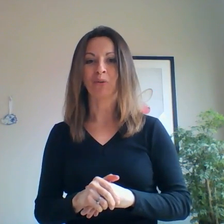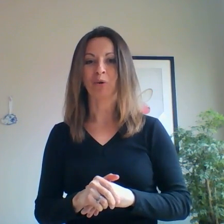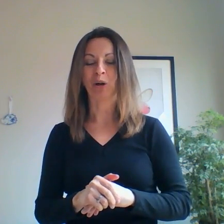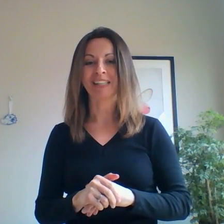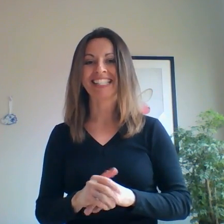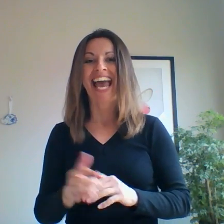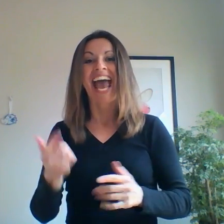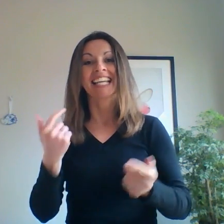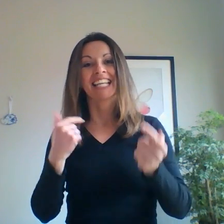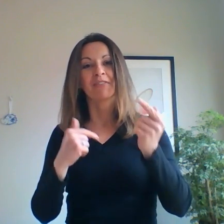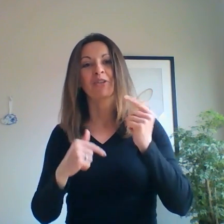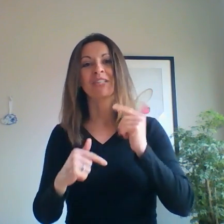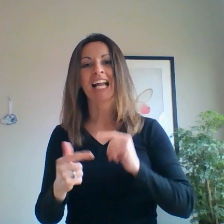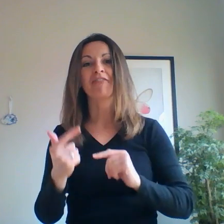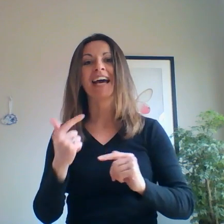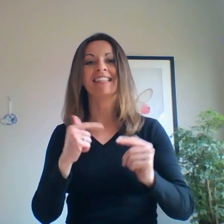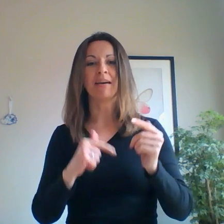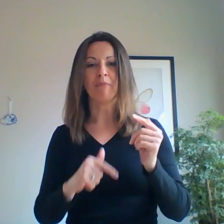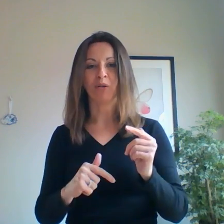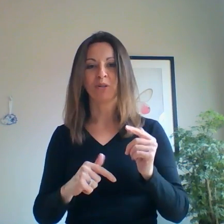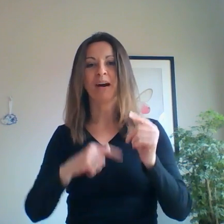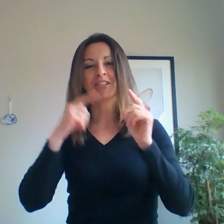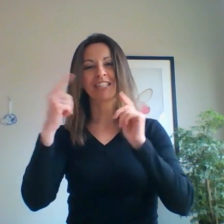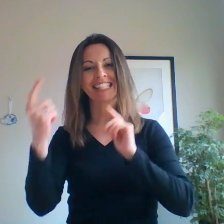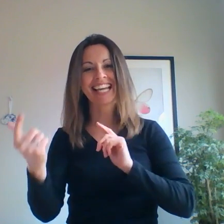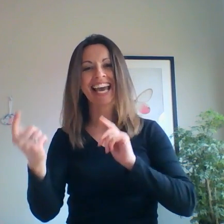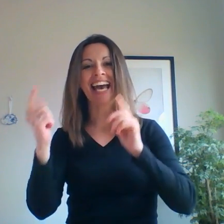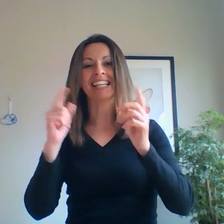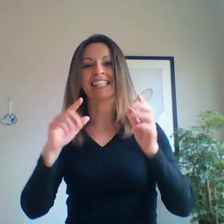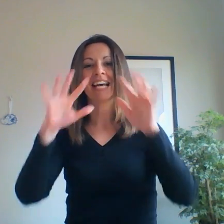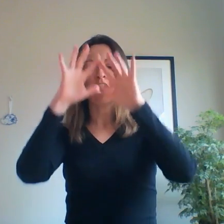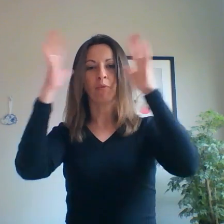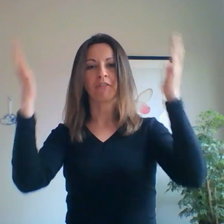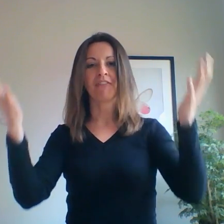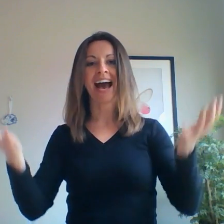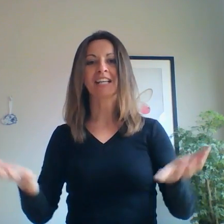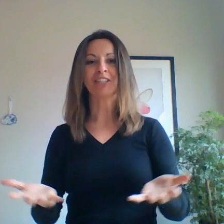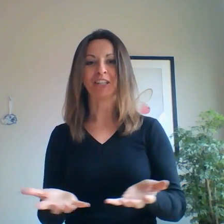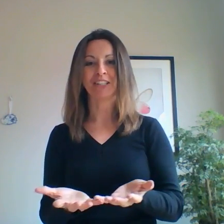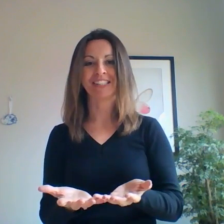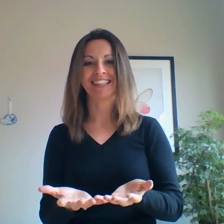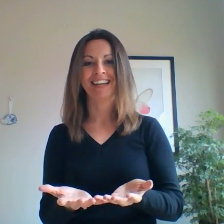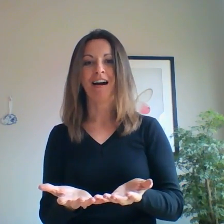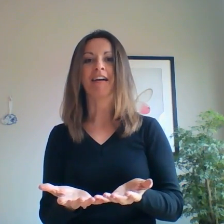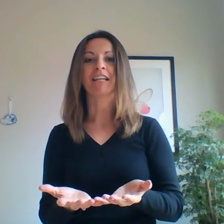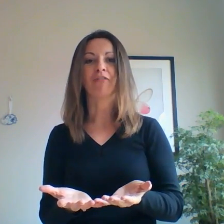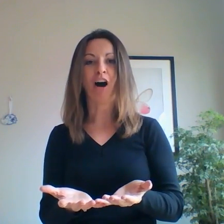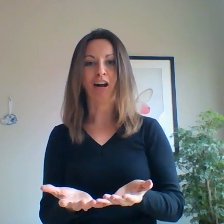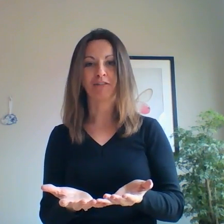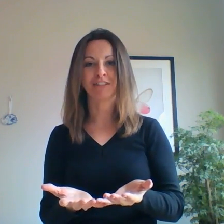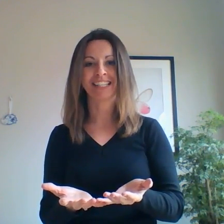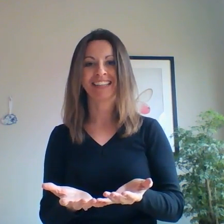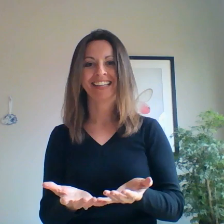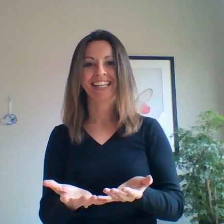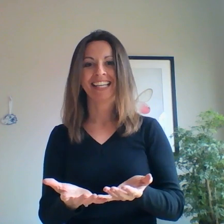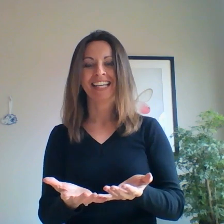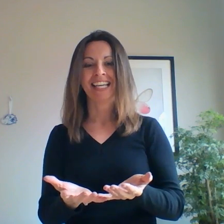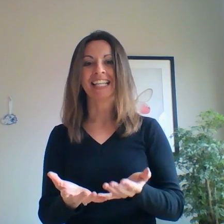words and give yourself a demo to understand what factors are involved in